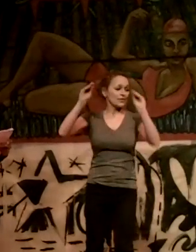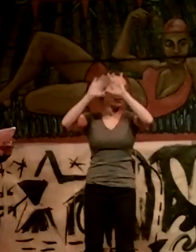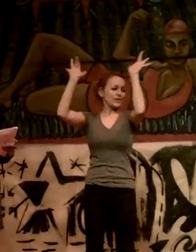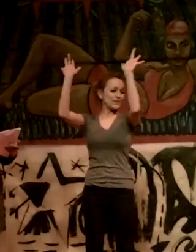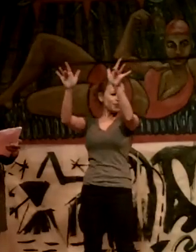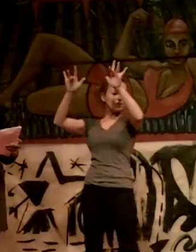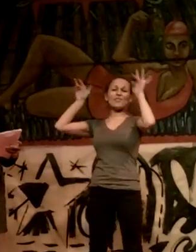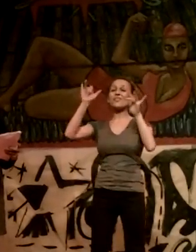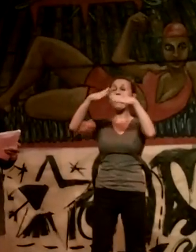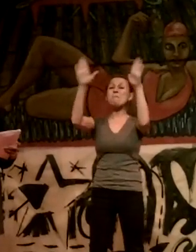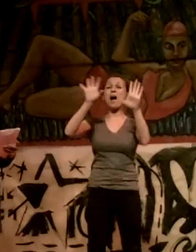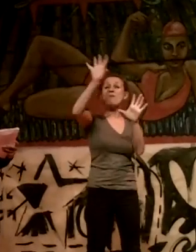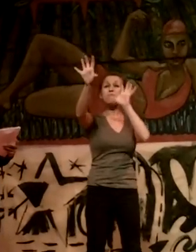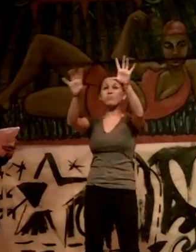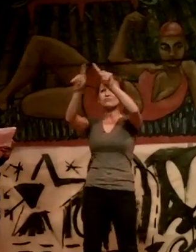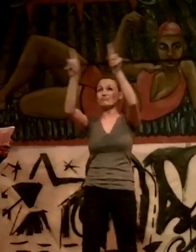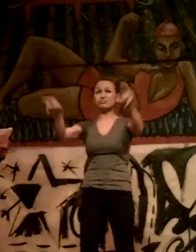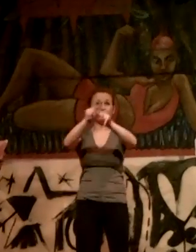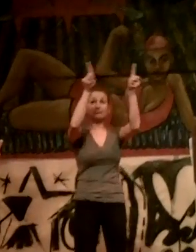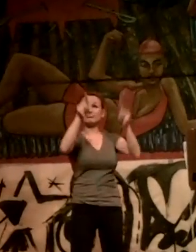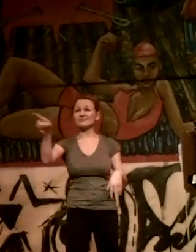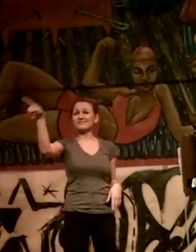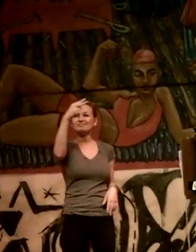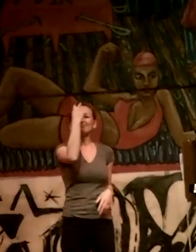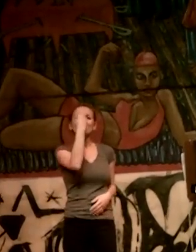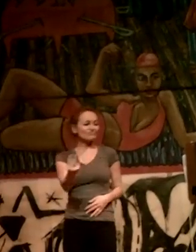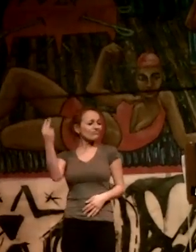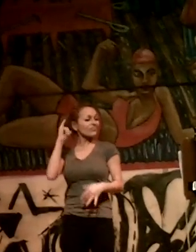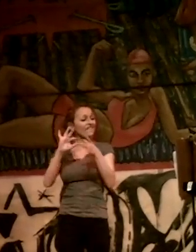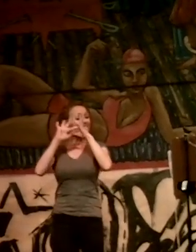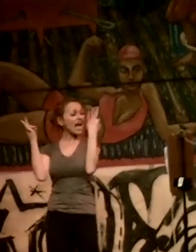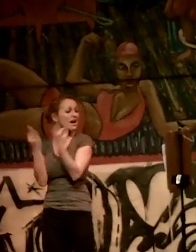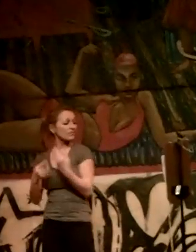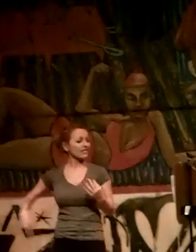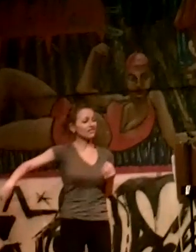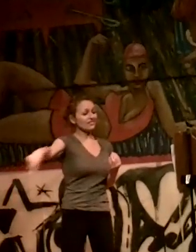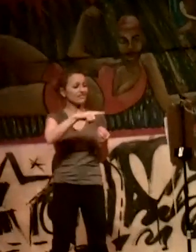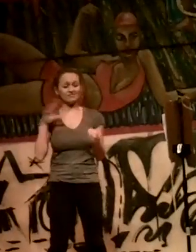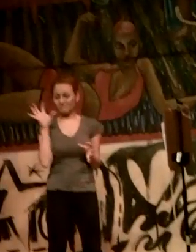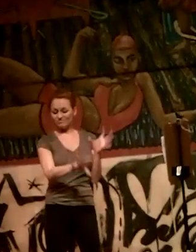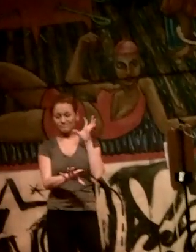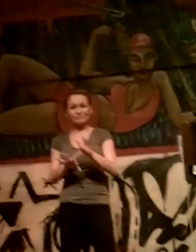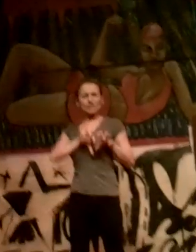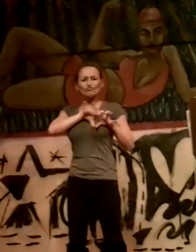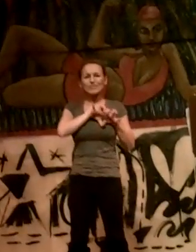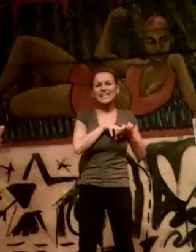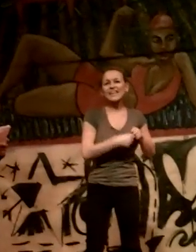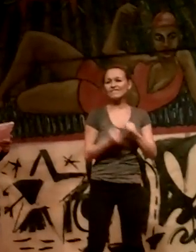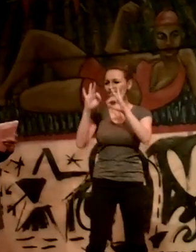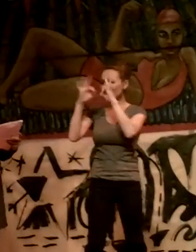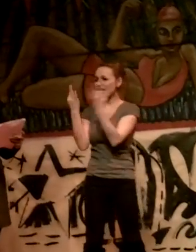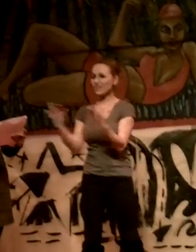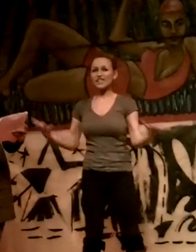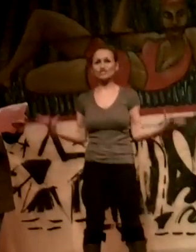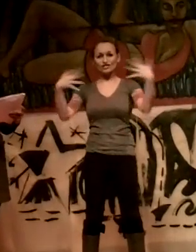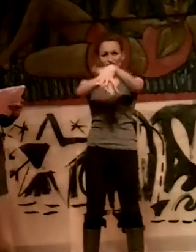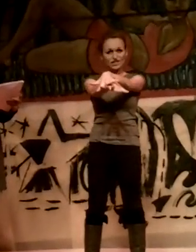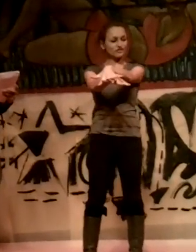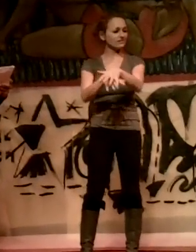Lined the walls of the boxes they were placed in with pride, collected their shreddings of grief, family intersections,